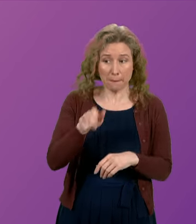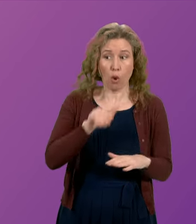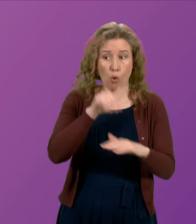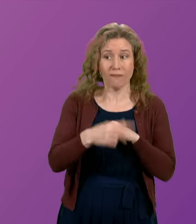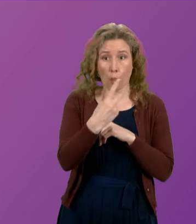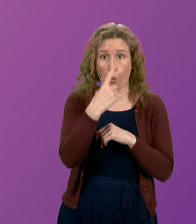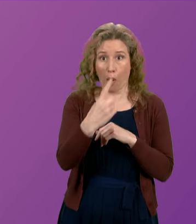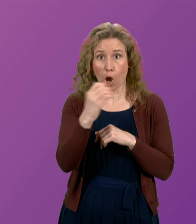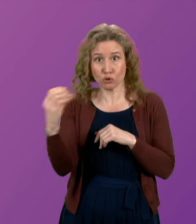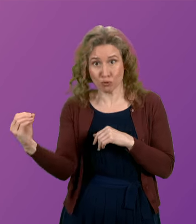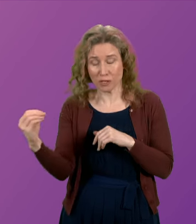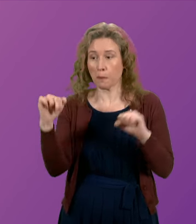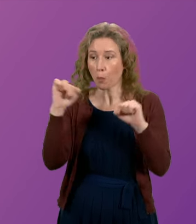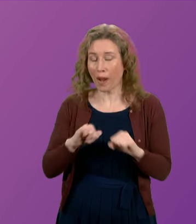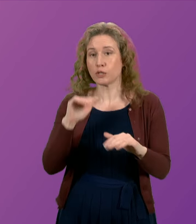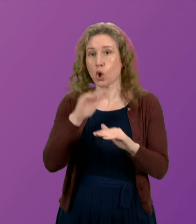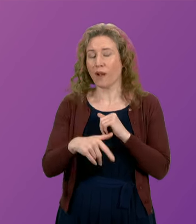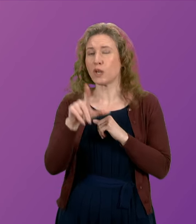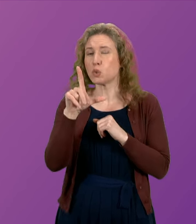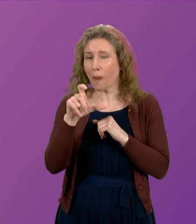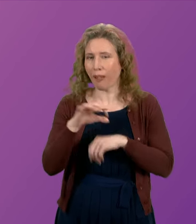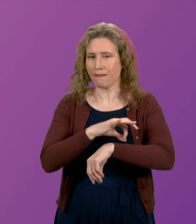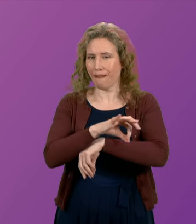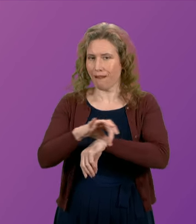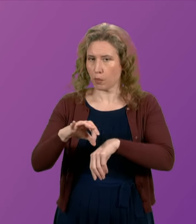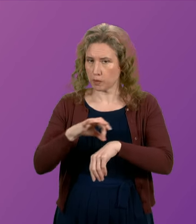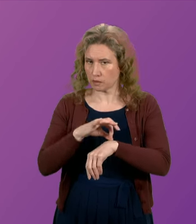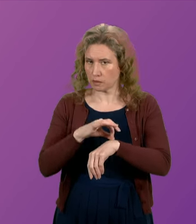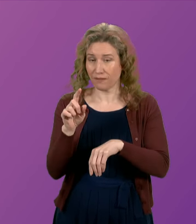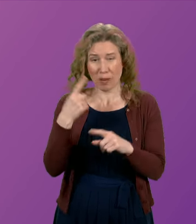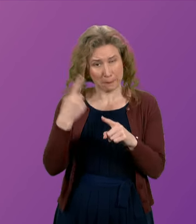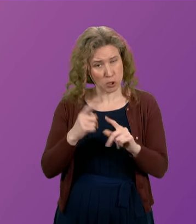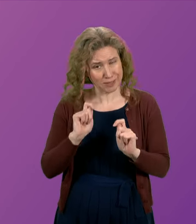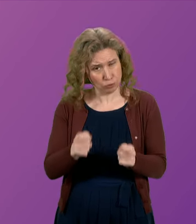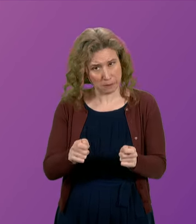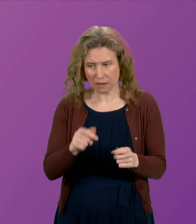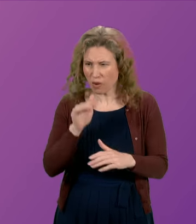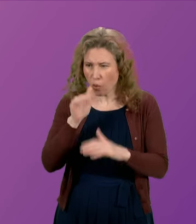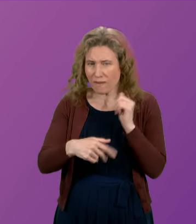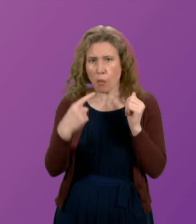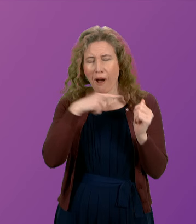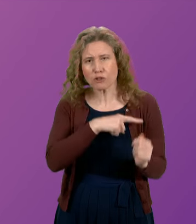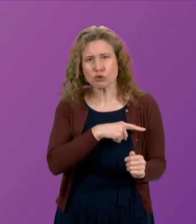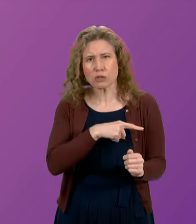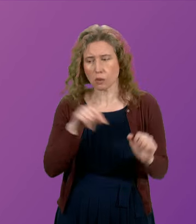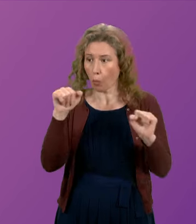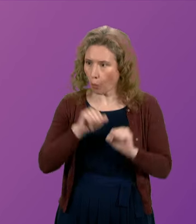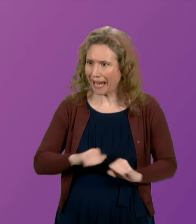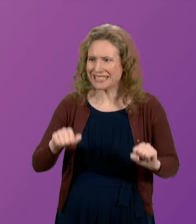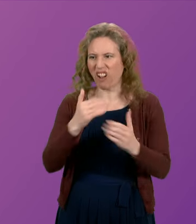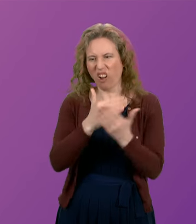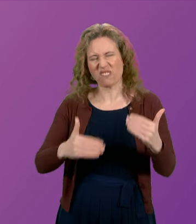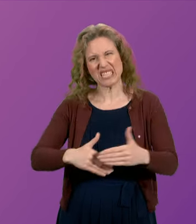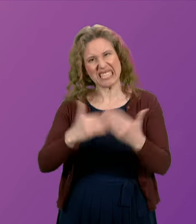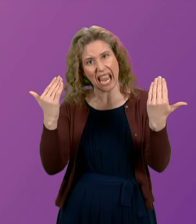waiting more than 12 hours for emergency treatment. These are people over 100 waiting more than half a